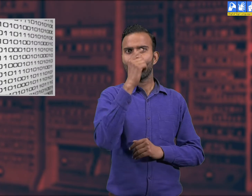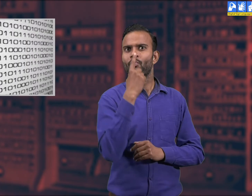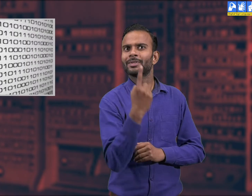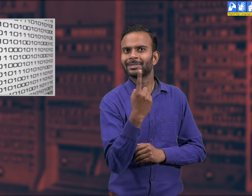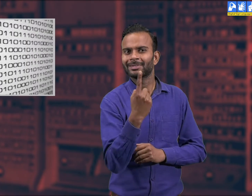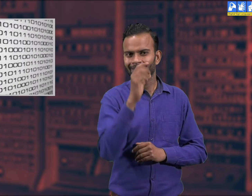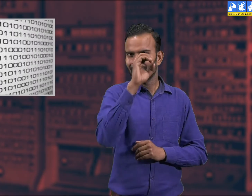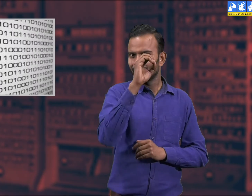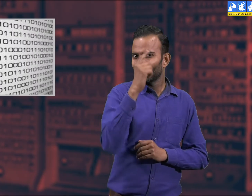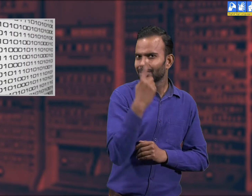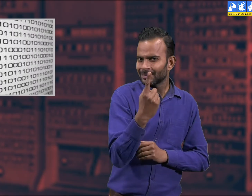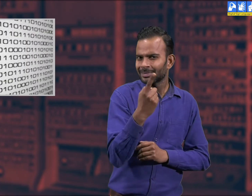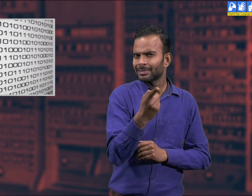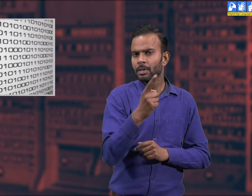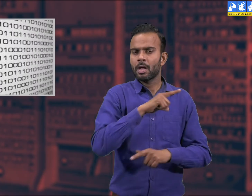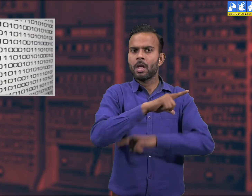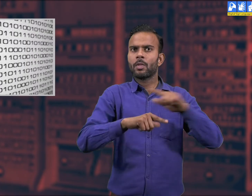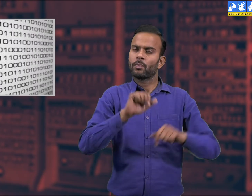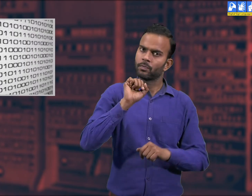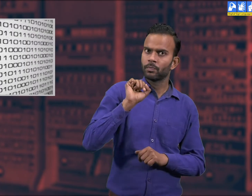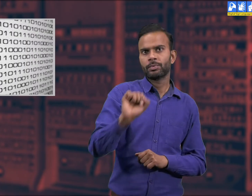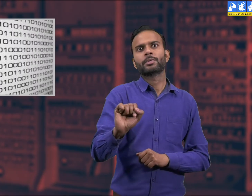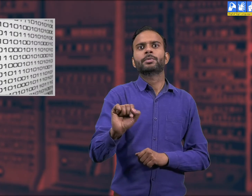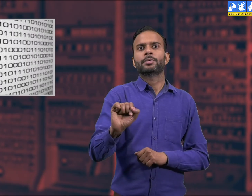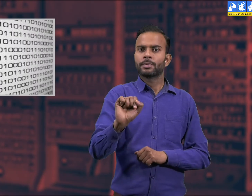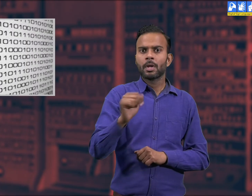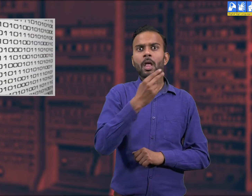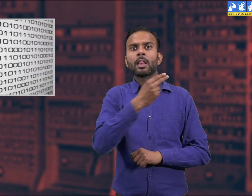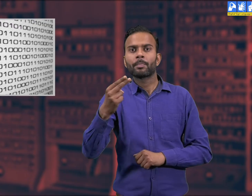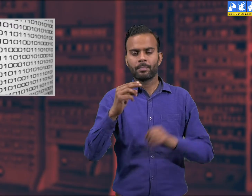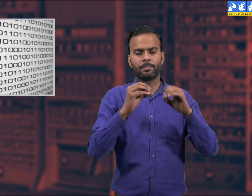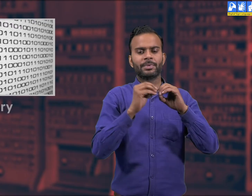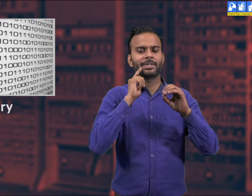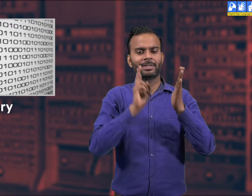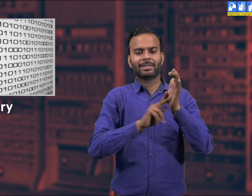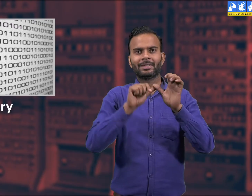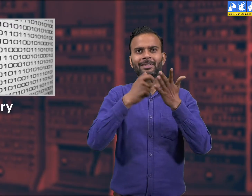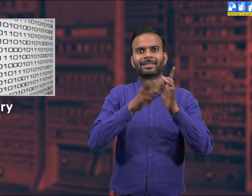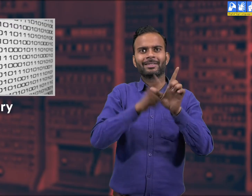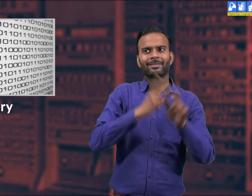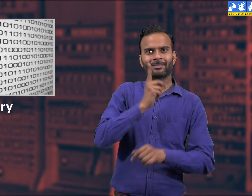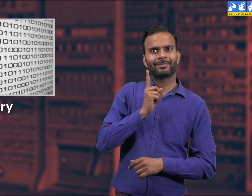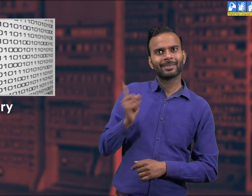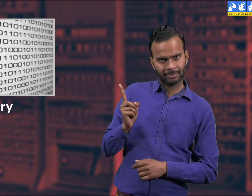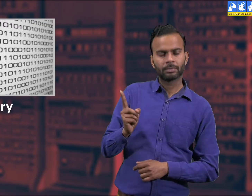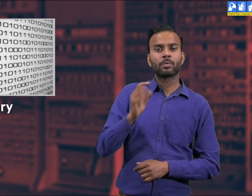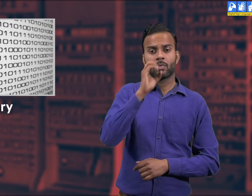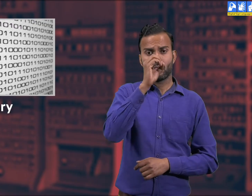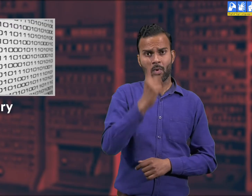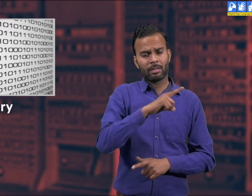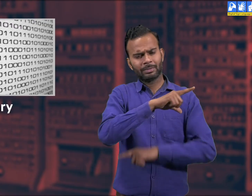This language of computer is called as binary language, which is